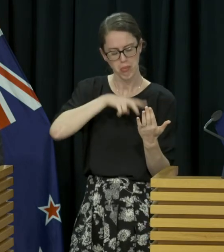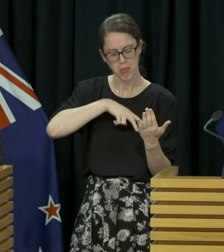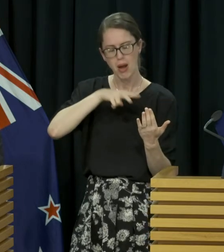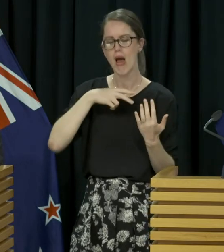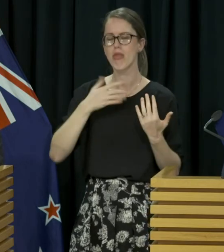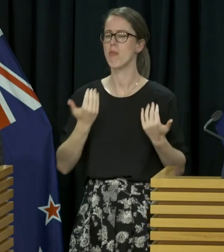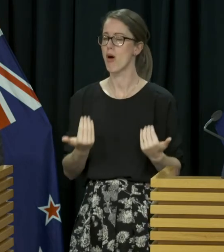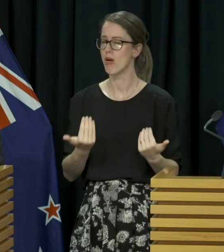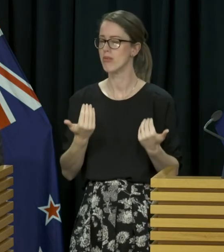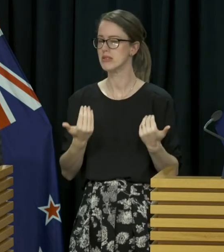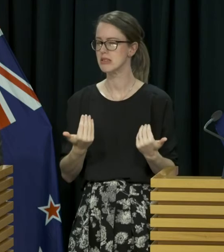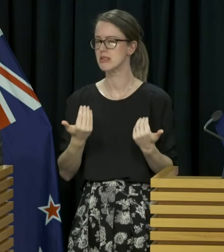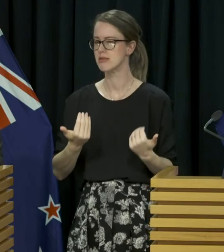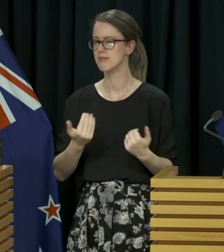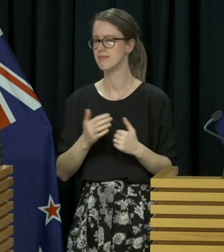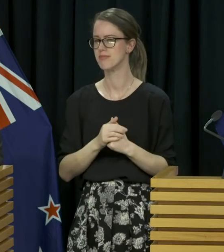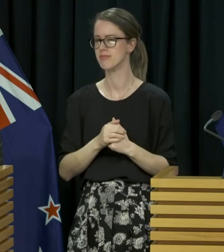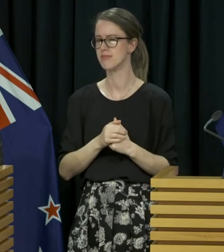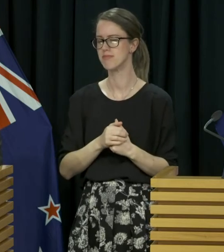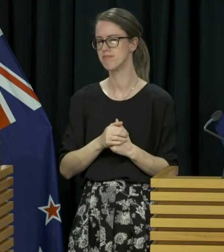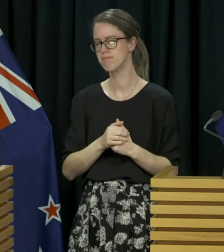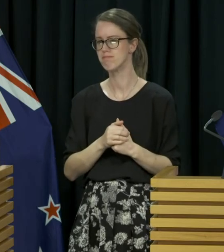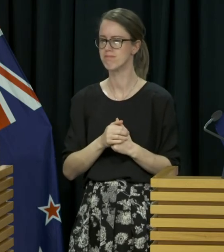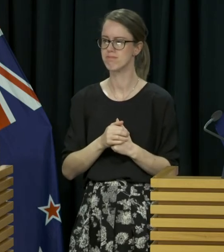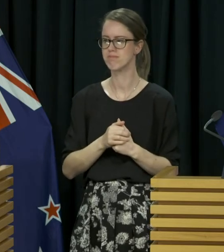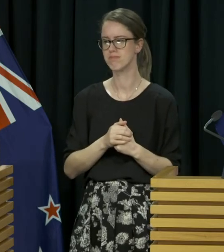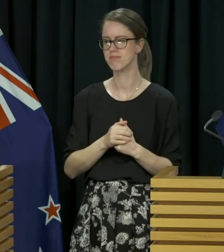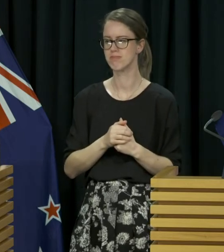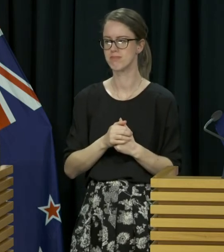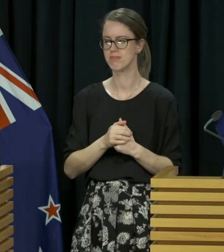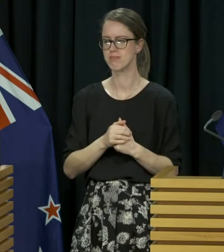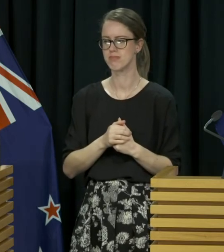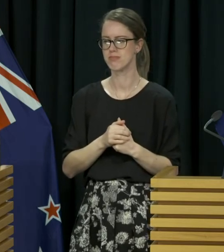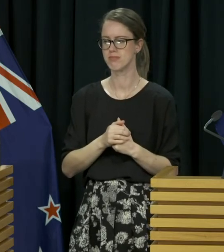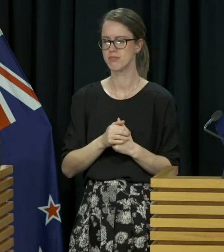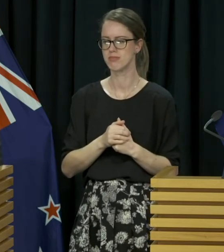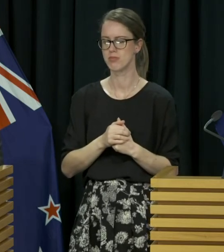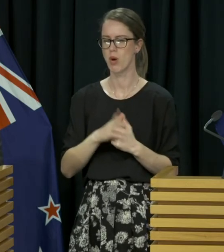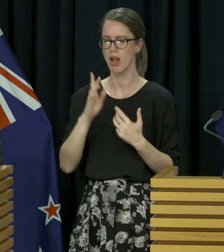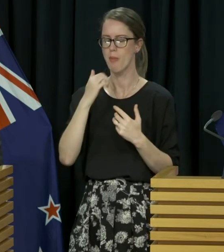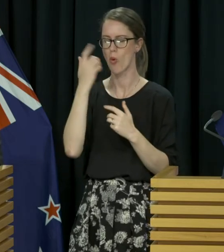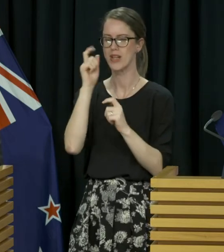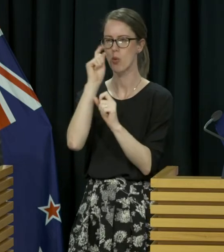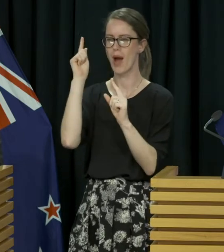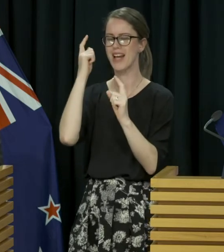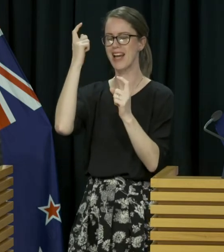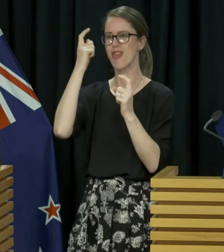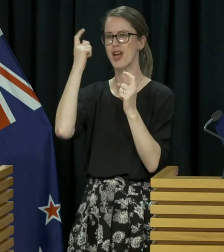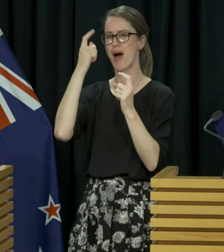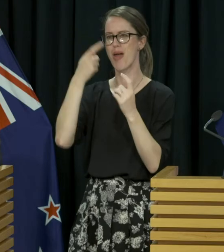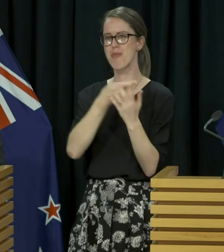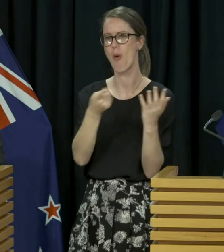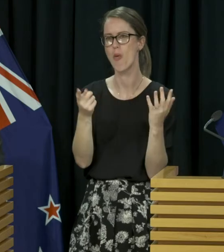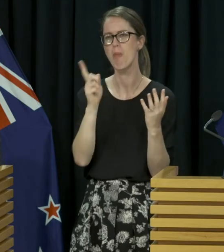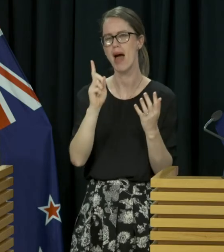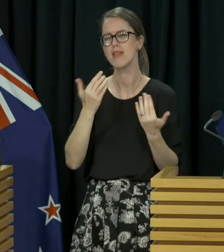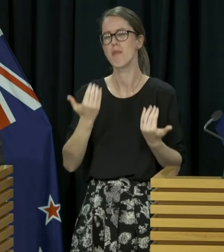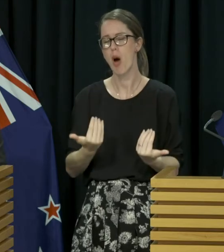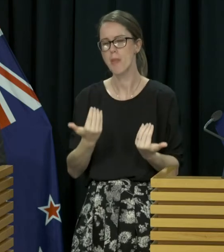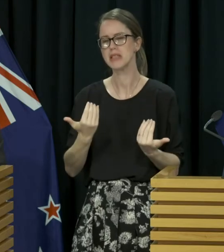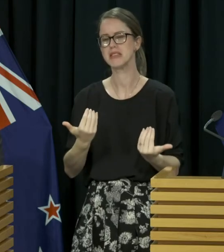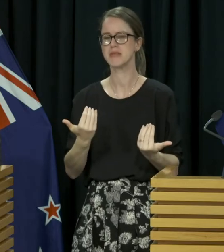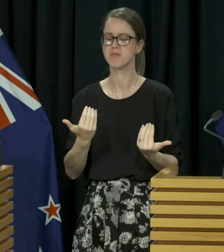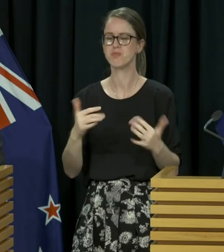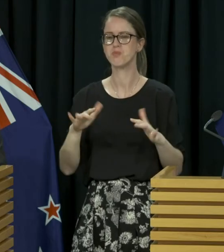I stay awake at night thinking about them all, regardless of where we're at, but at this point, this is